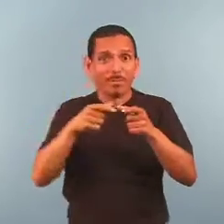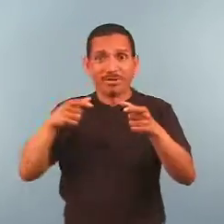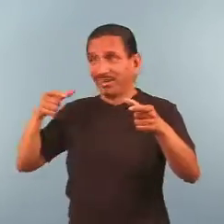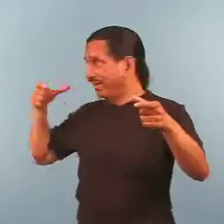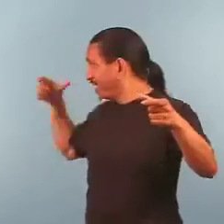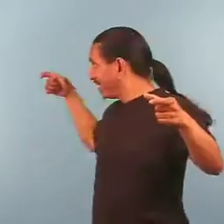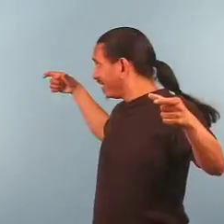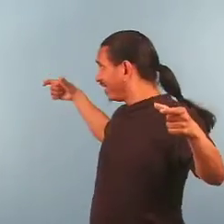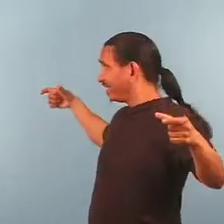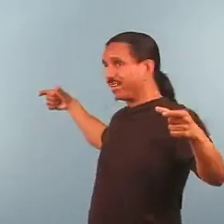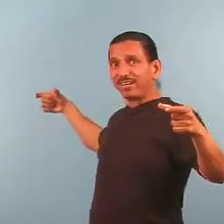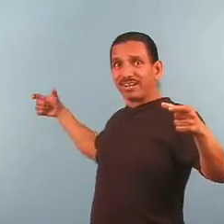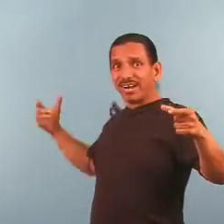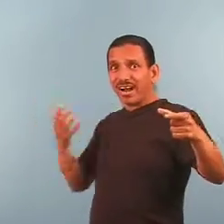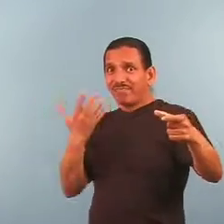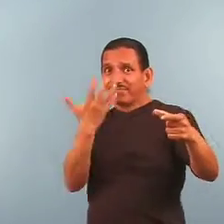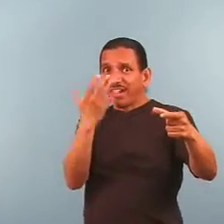miles